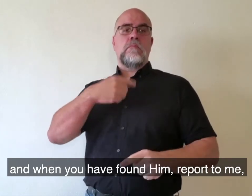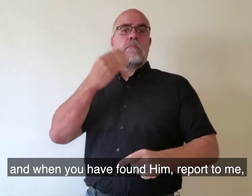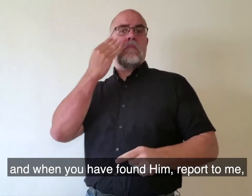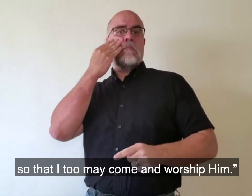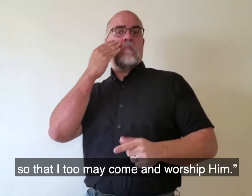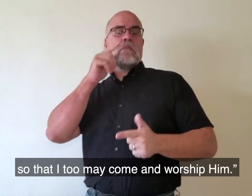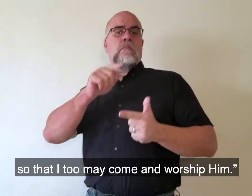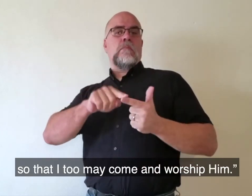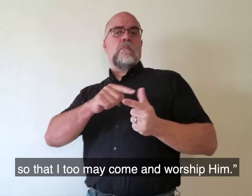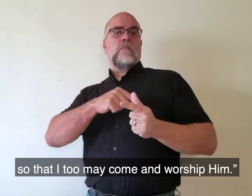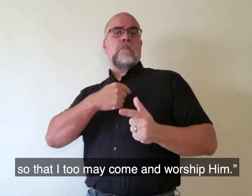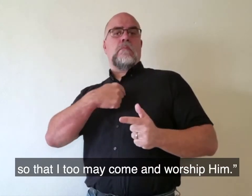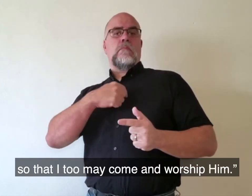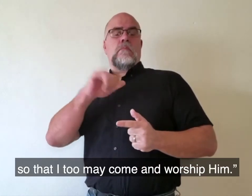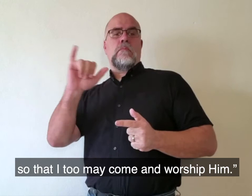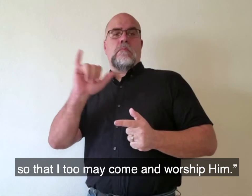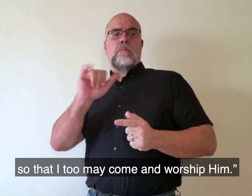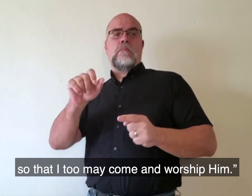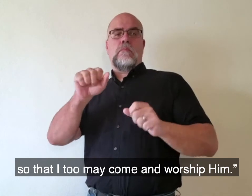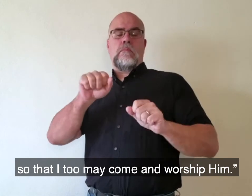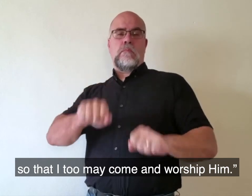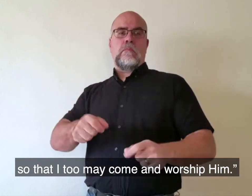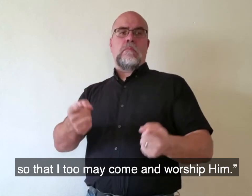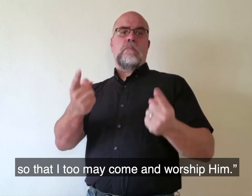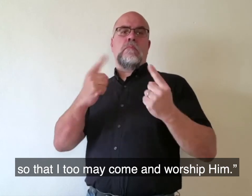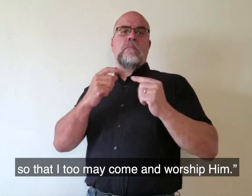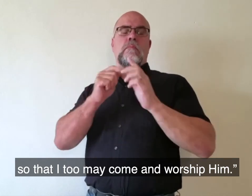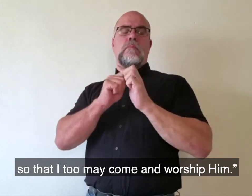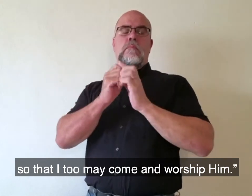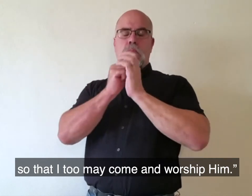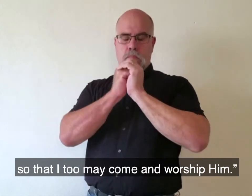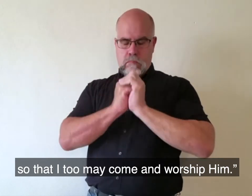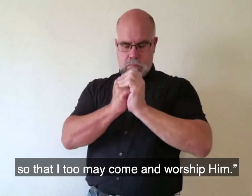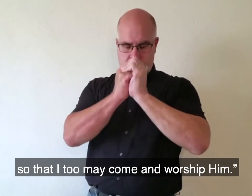so that I too may come and worship him.